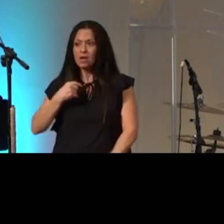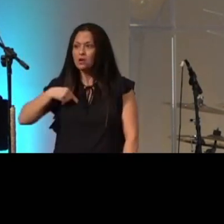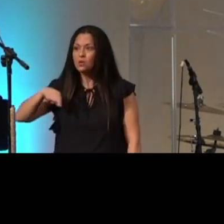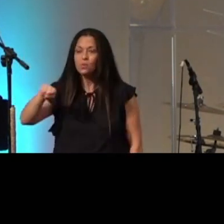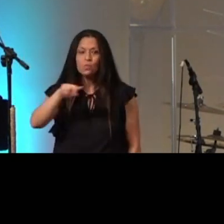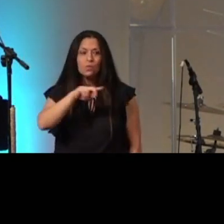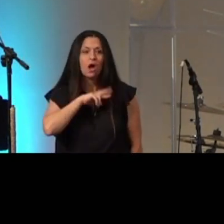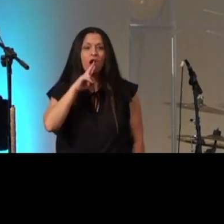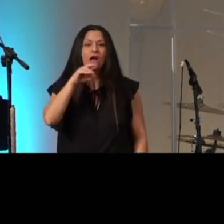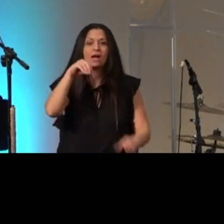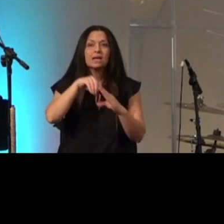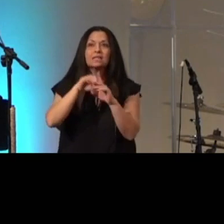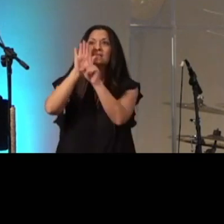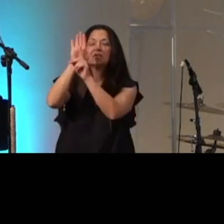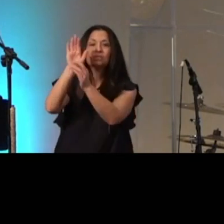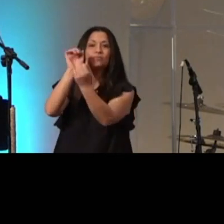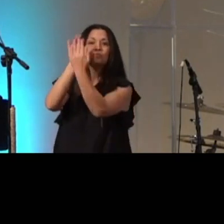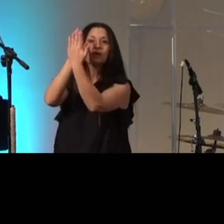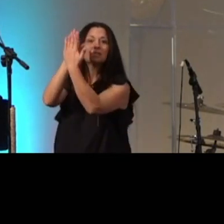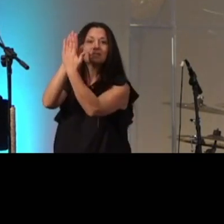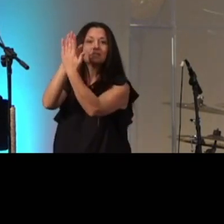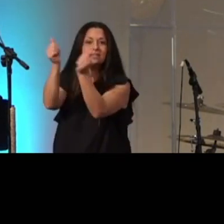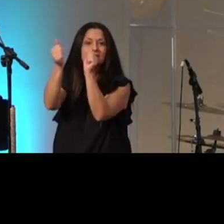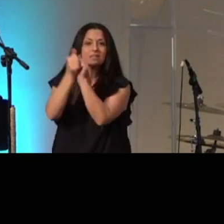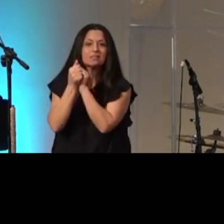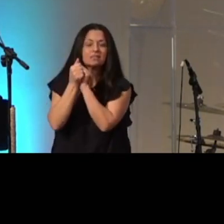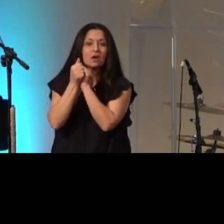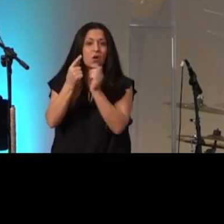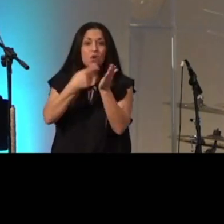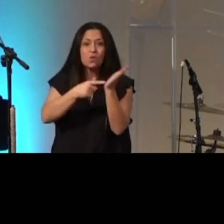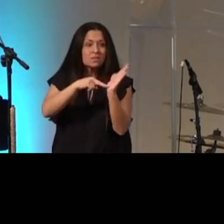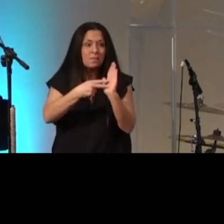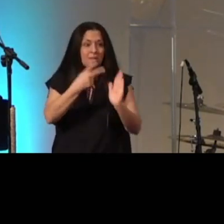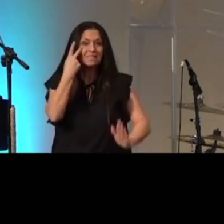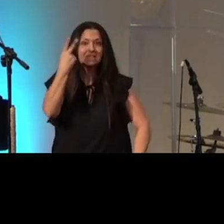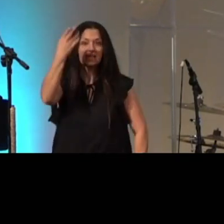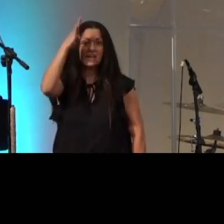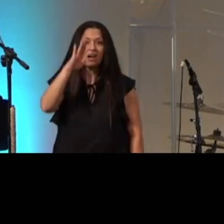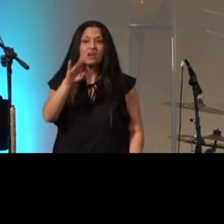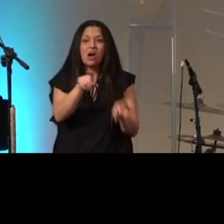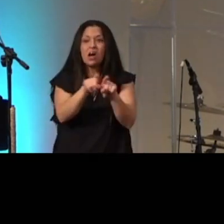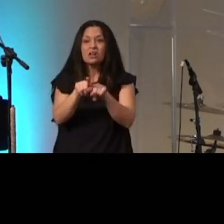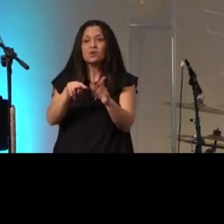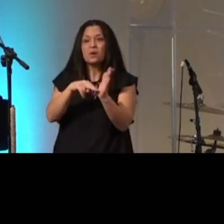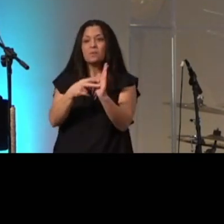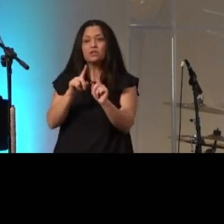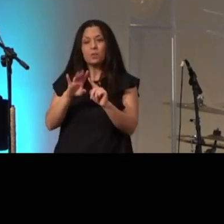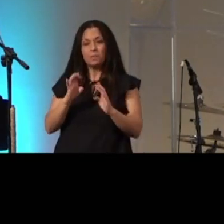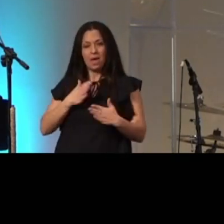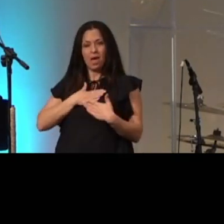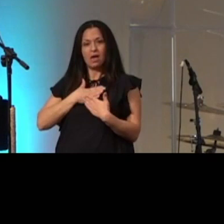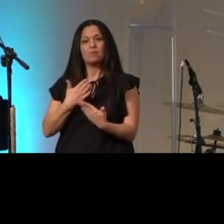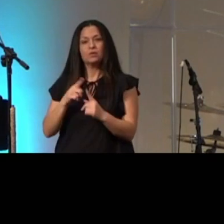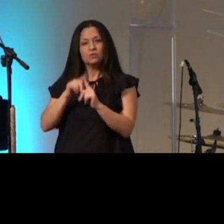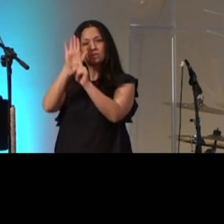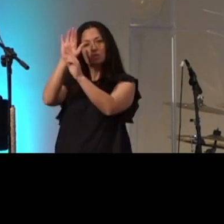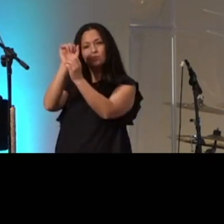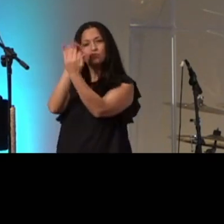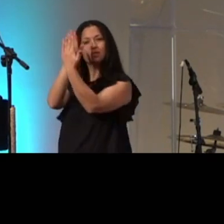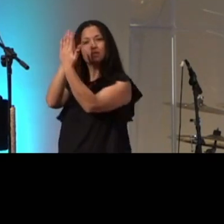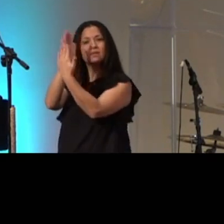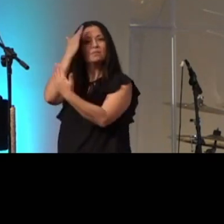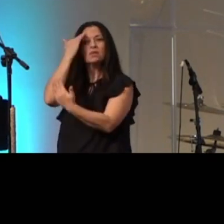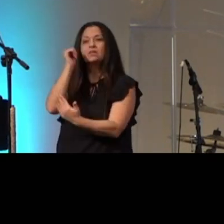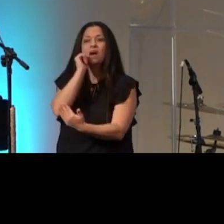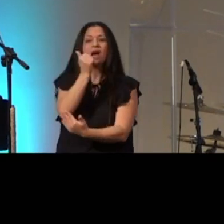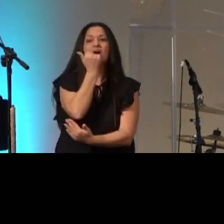his very presence what does it mean to see god it also means to be admitted into his presence because